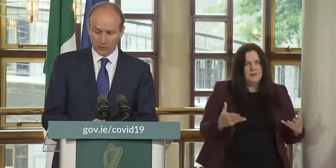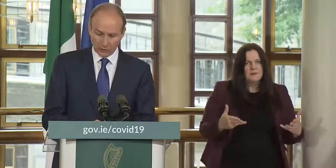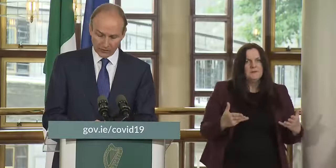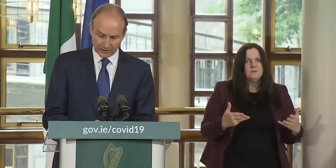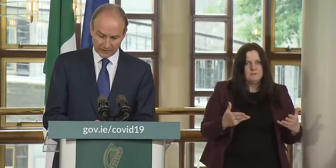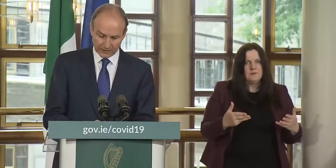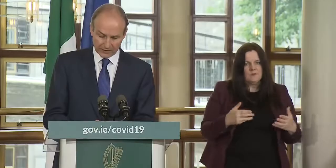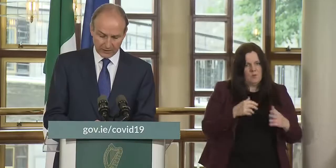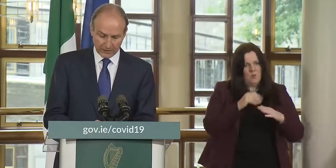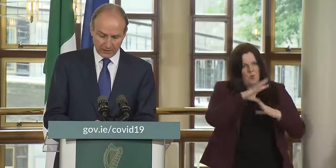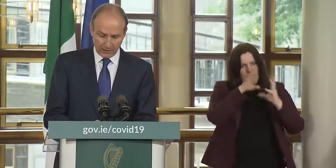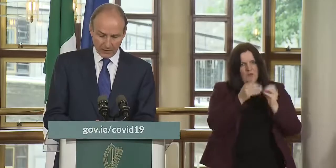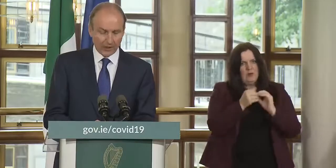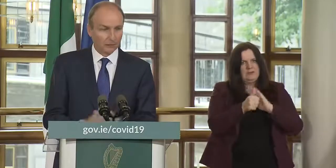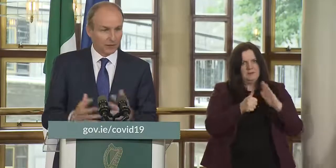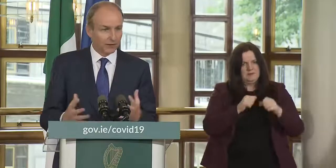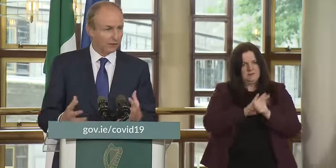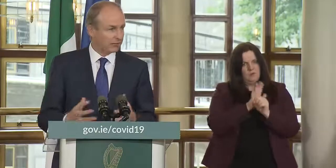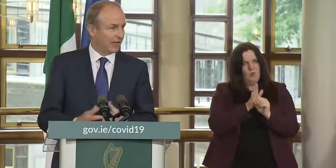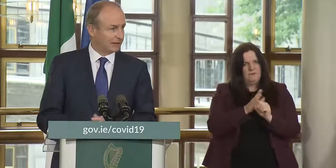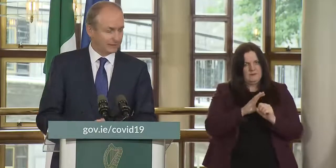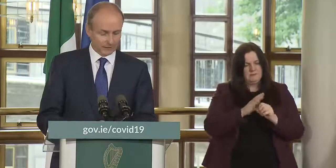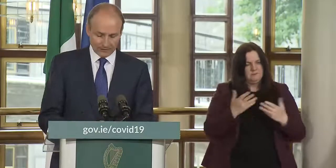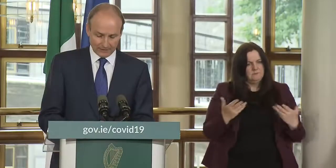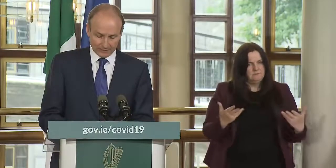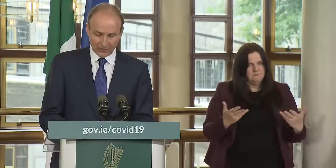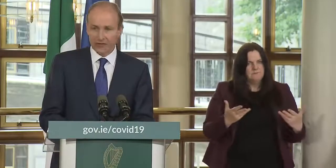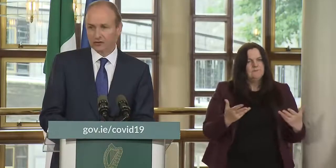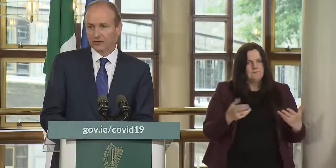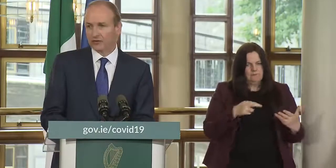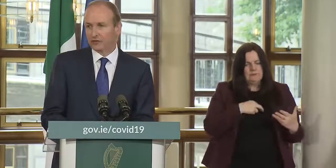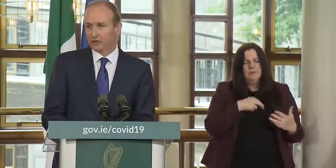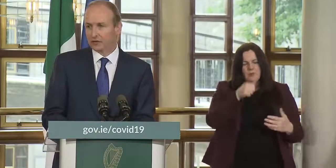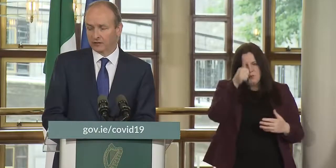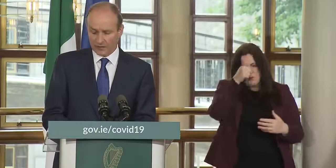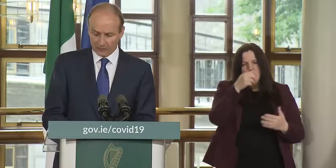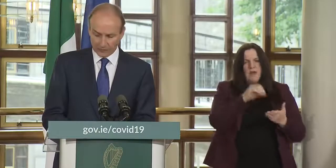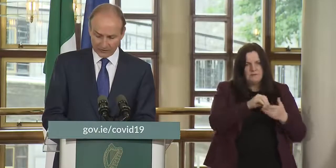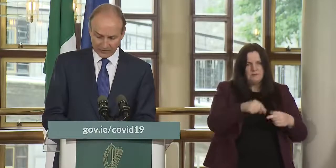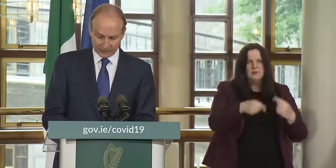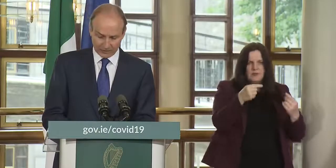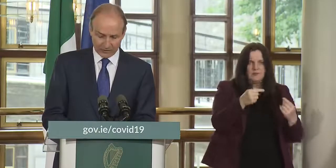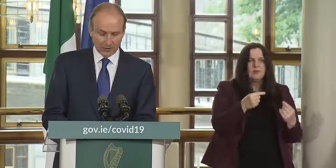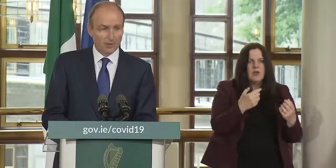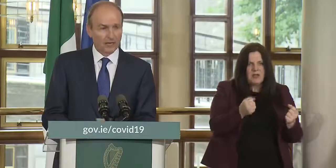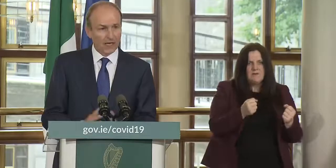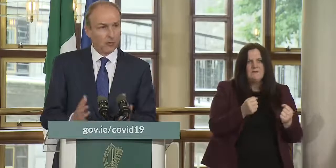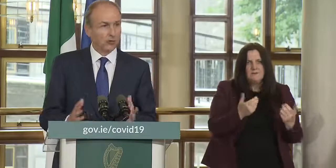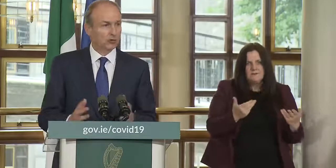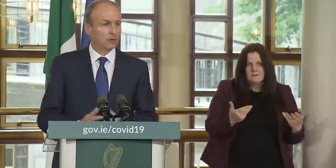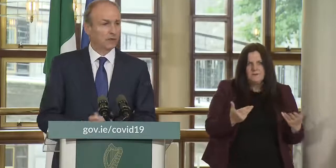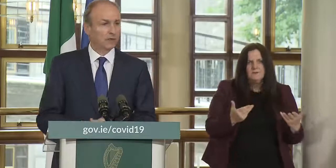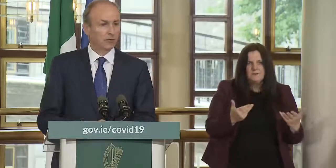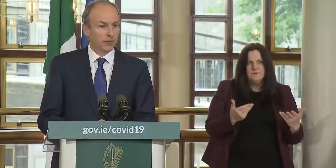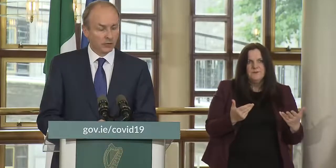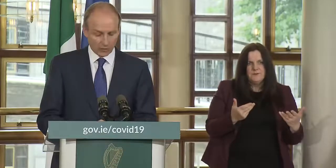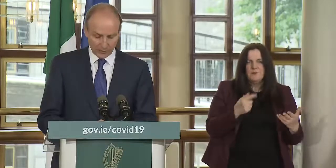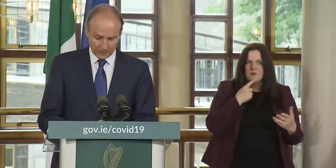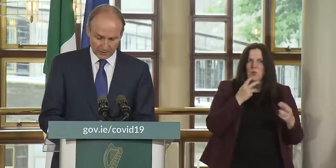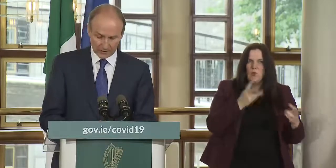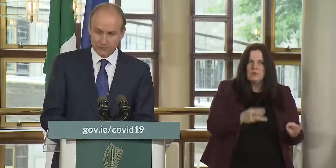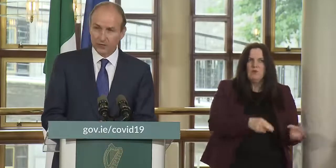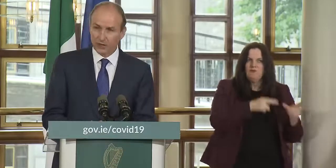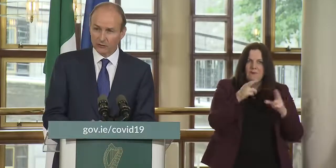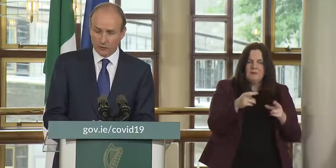experience with covert 19 and we completely understand the challenges and the difficulties it has presented but again we want to repeat